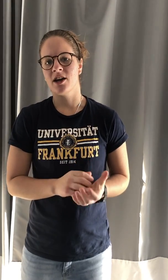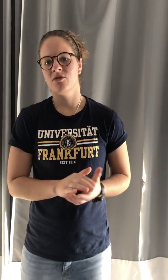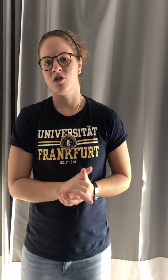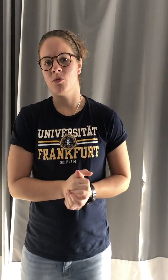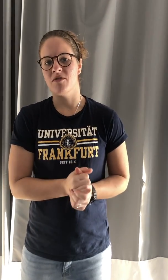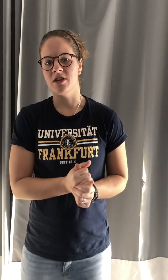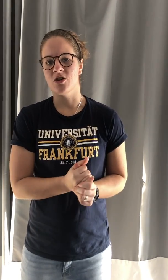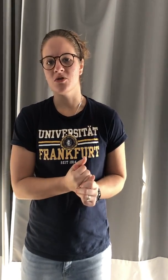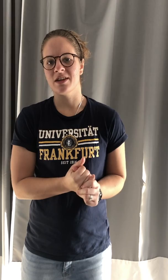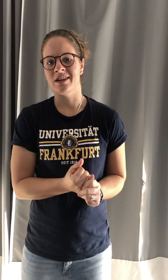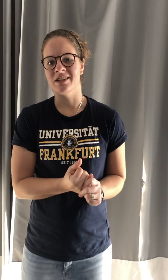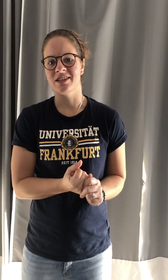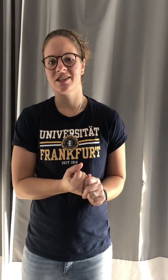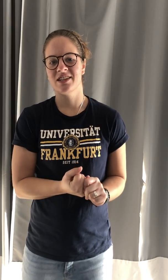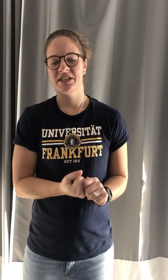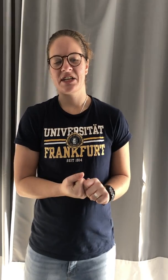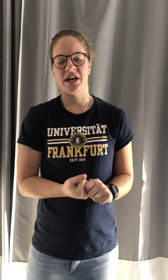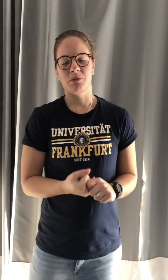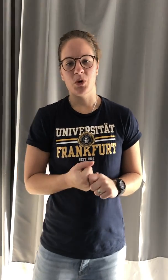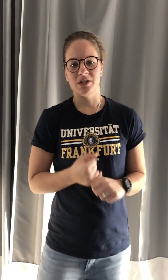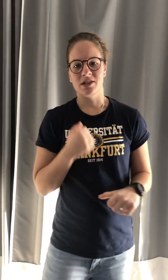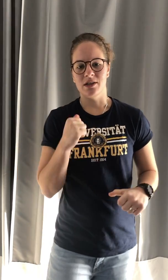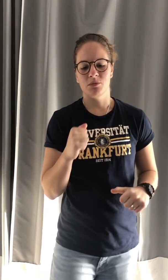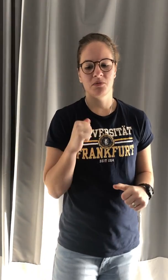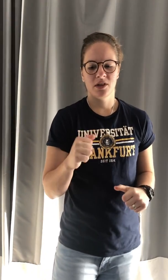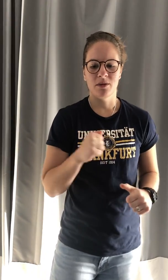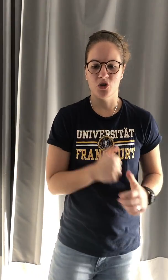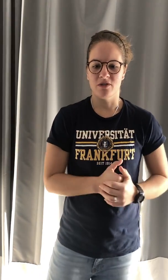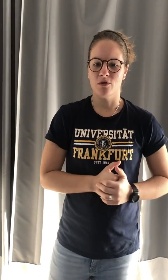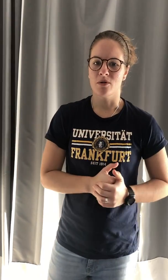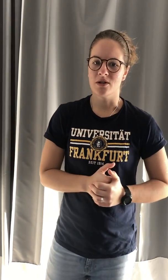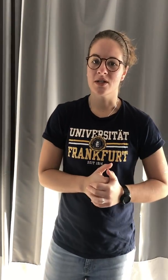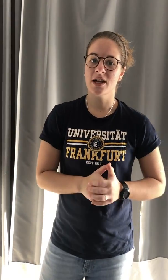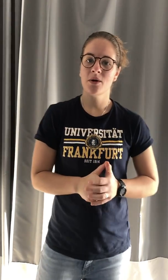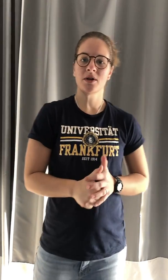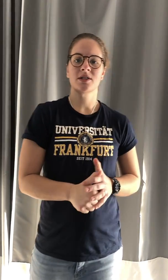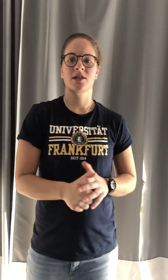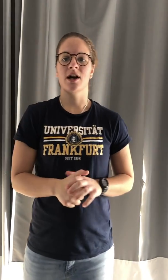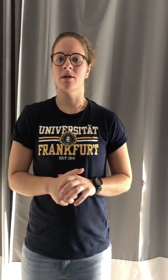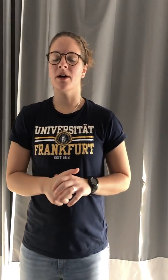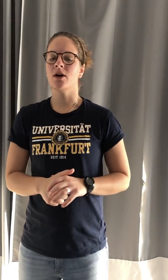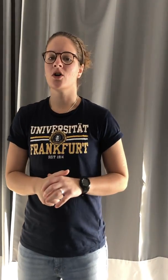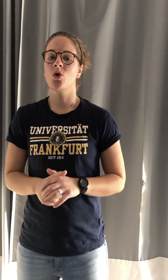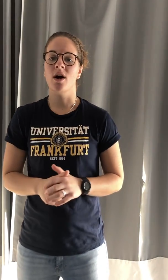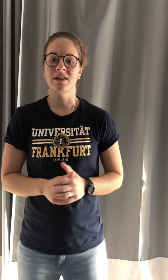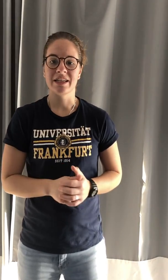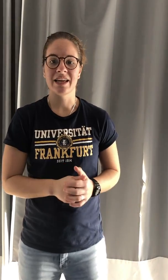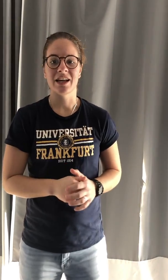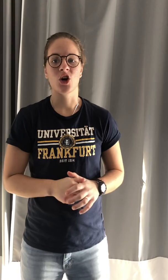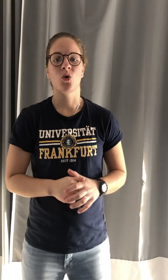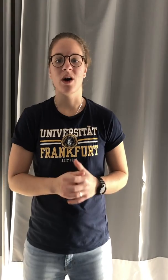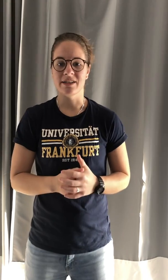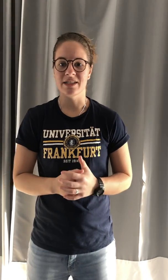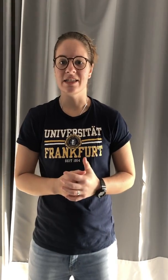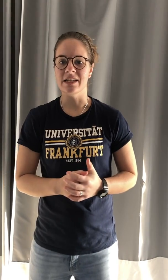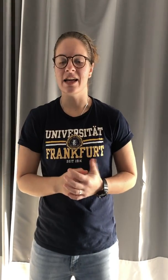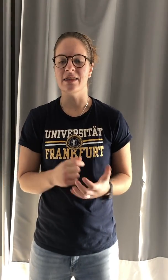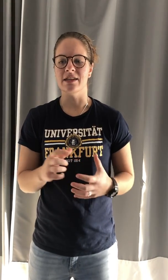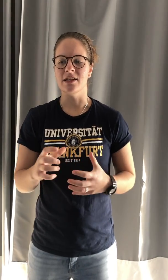from my videos and I'm going to keep pushing forward. Today, wanted to talk about quality and quantity and the